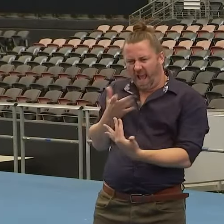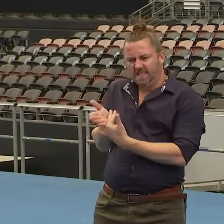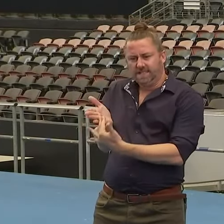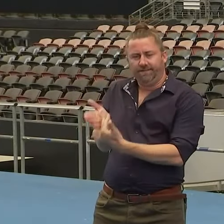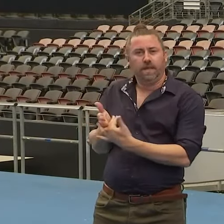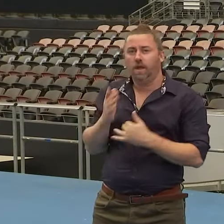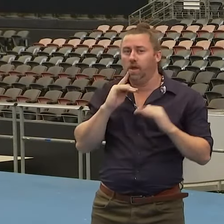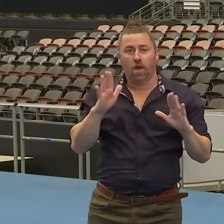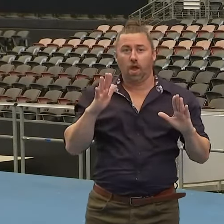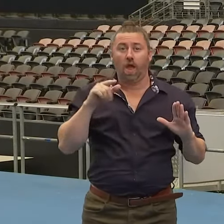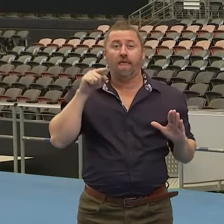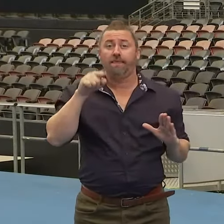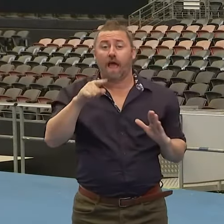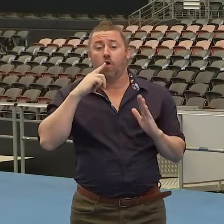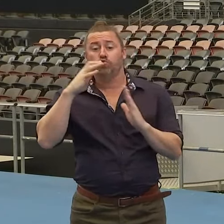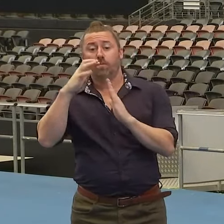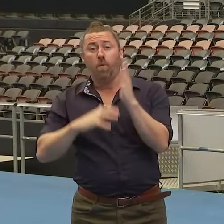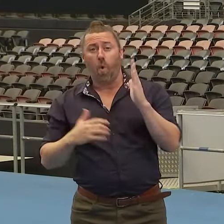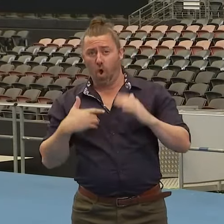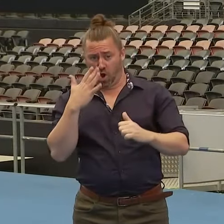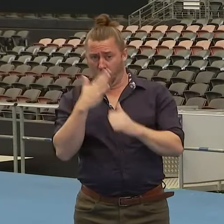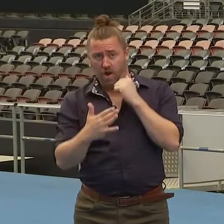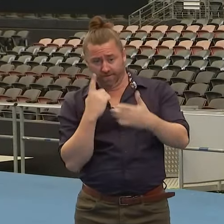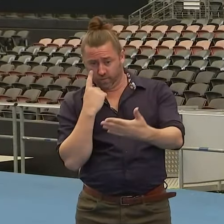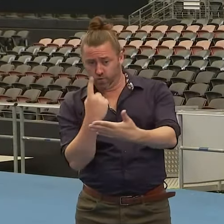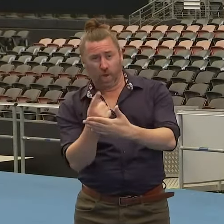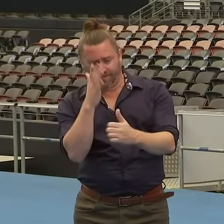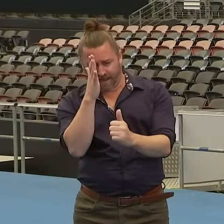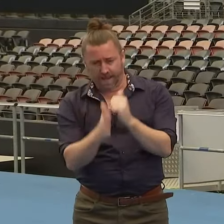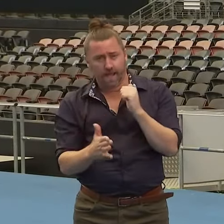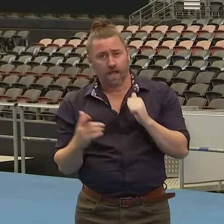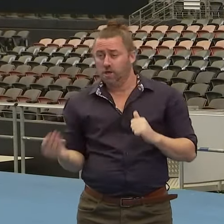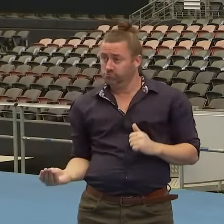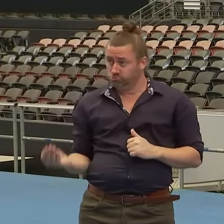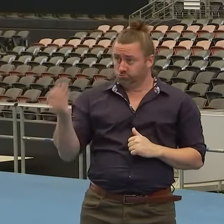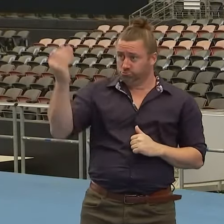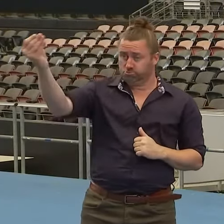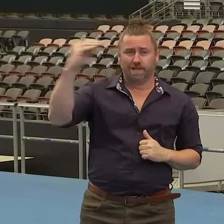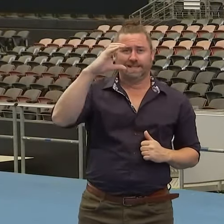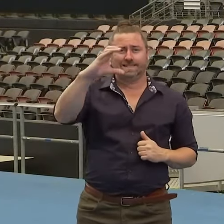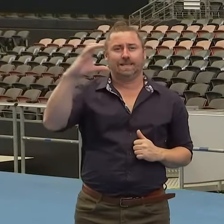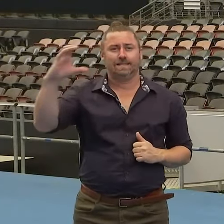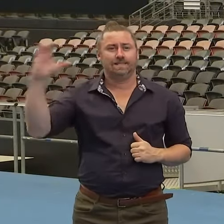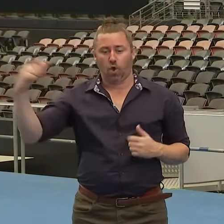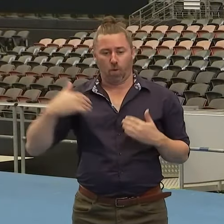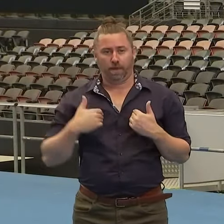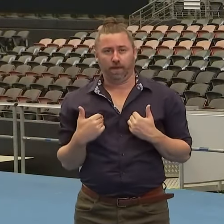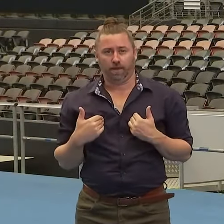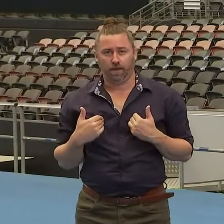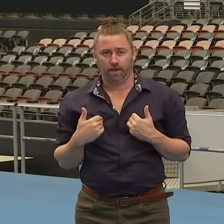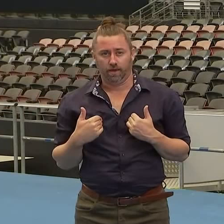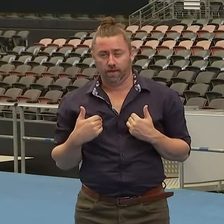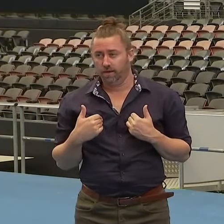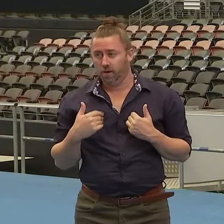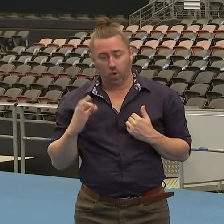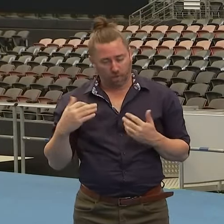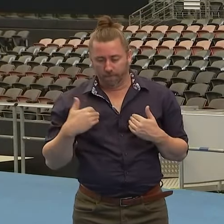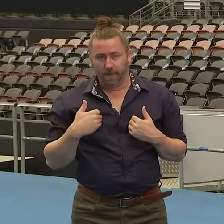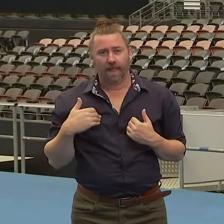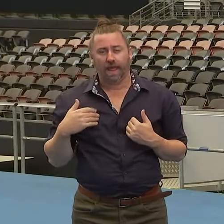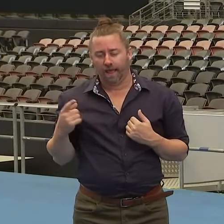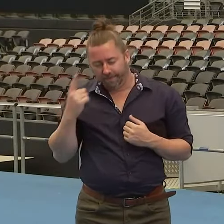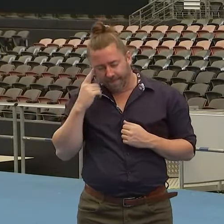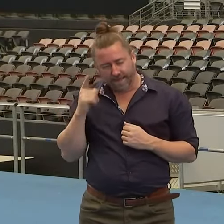Cabinet did not see that report. Let me be absolutely clear on that. It was, my understanding is, it was forwarded to